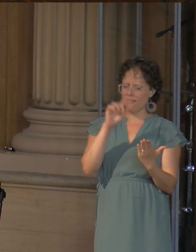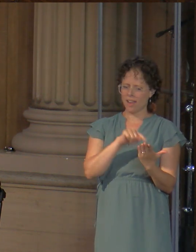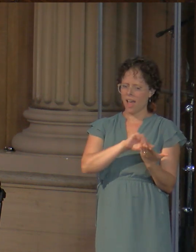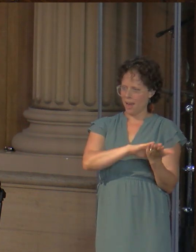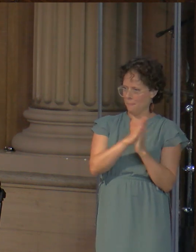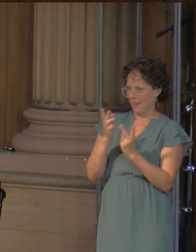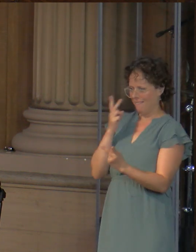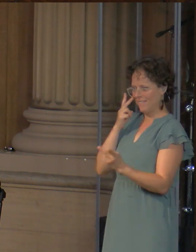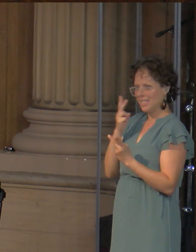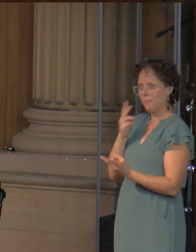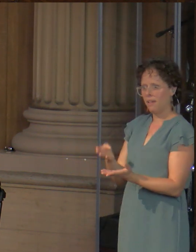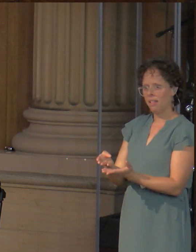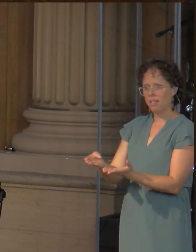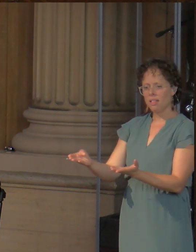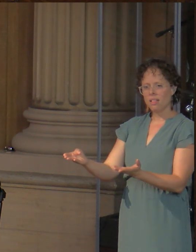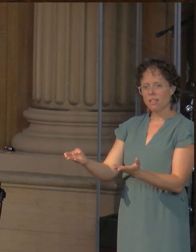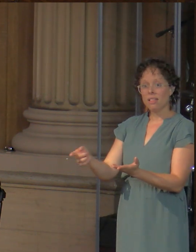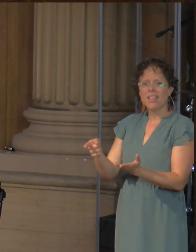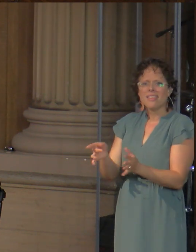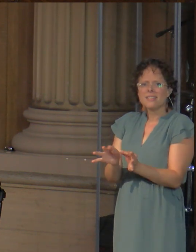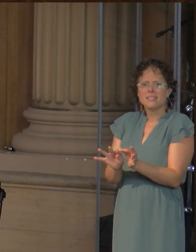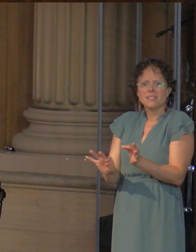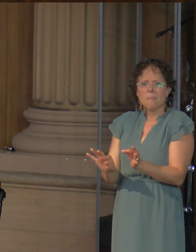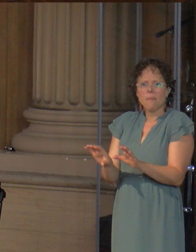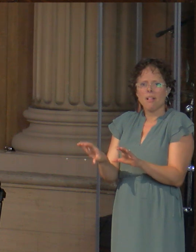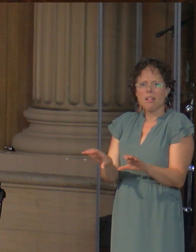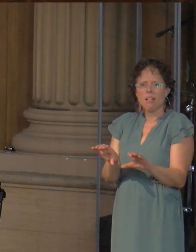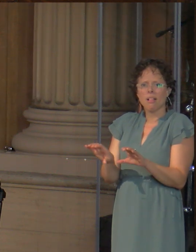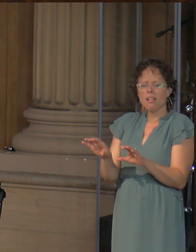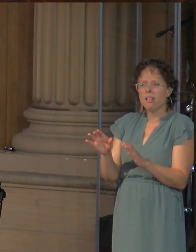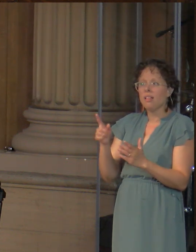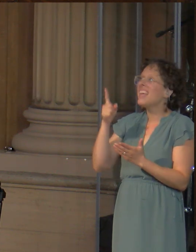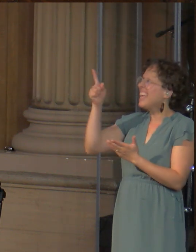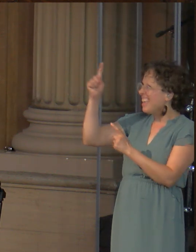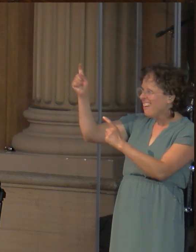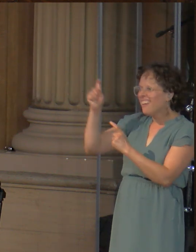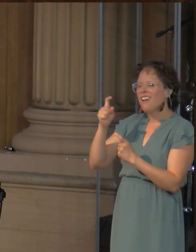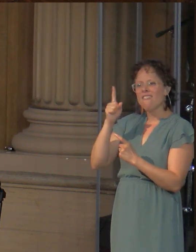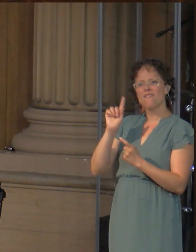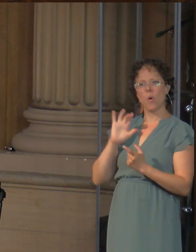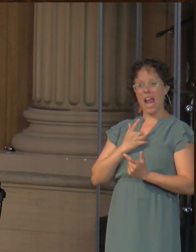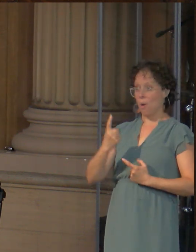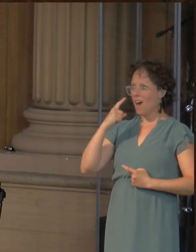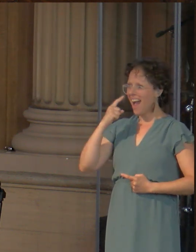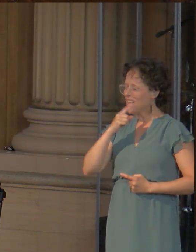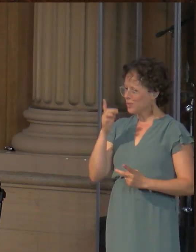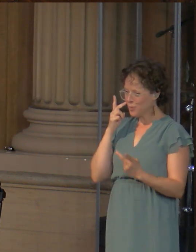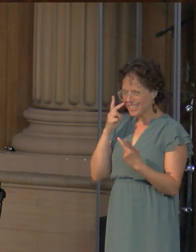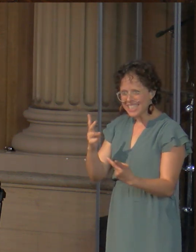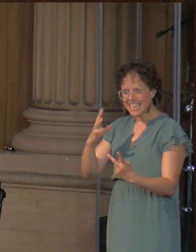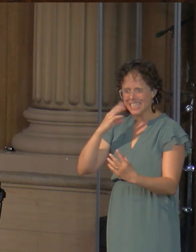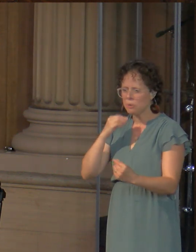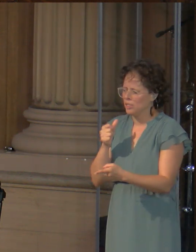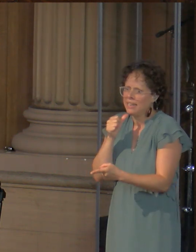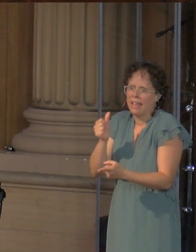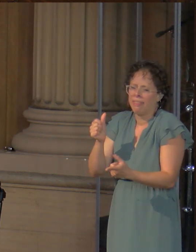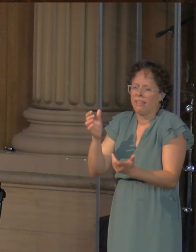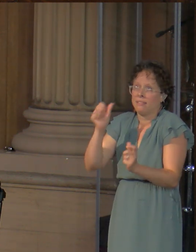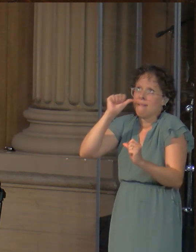And this simple observance is the thing that he's given for our eyes to see to build our faith. And it's not anything spectacular. It doesn't